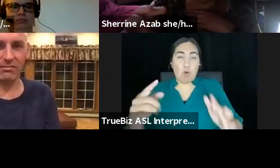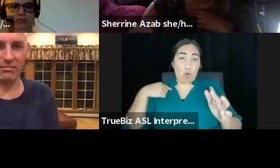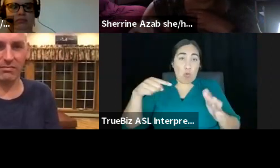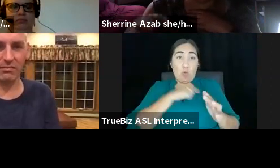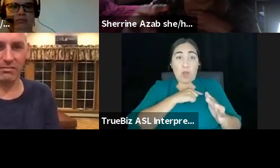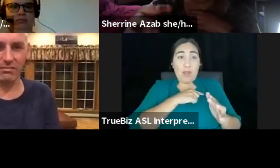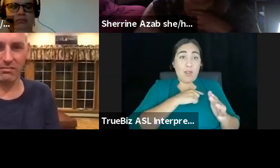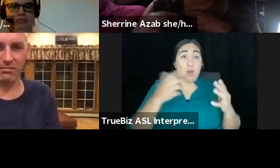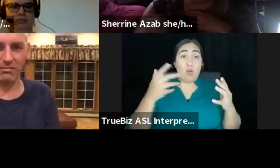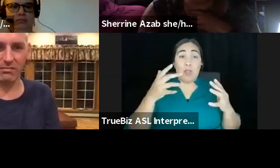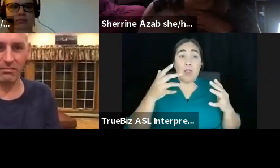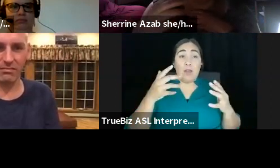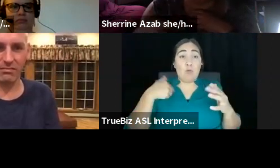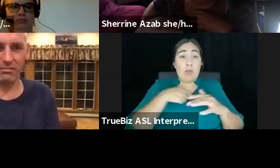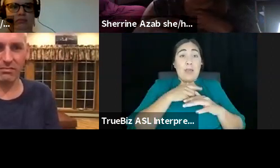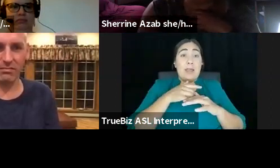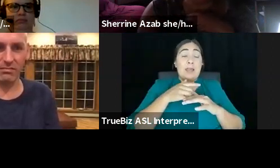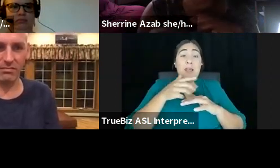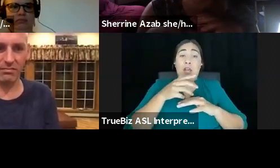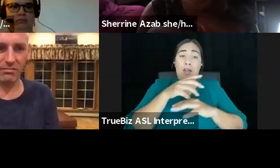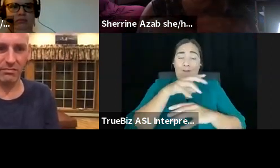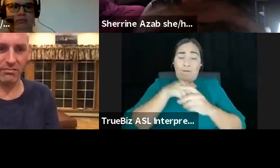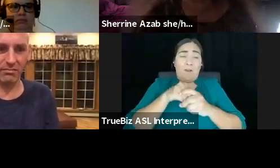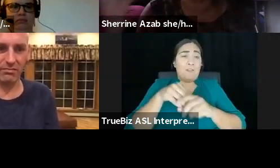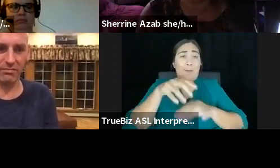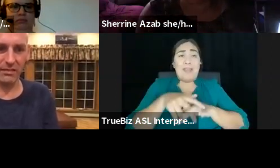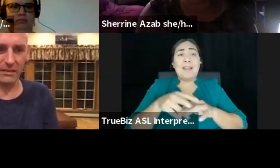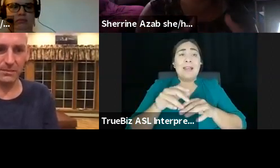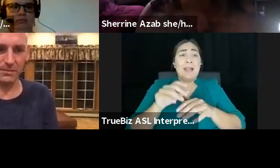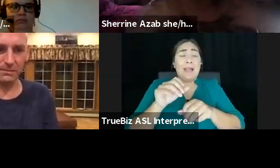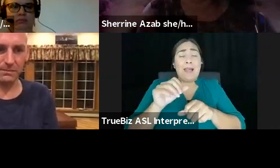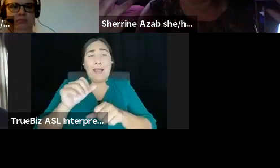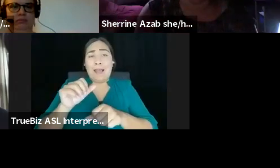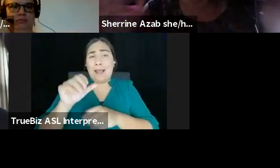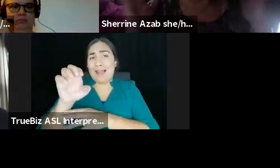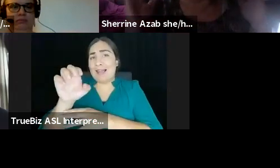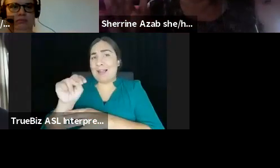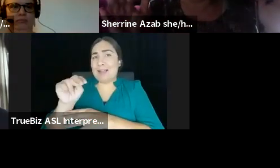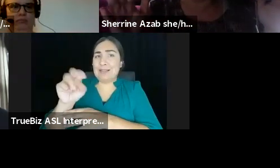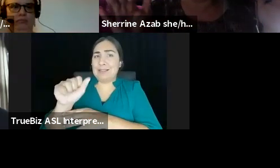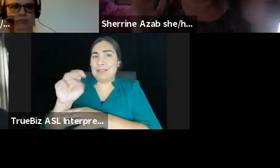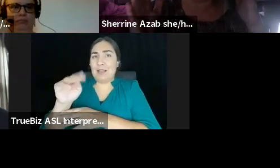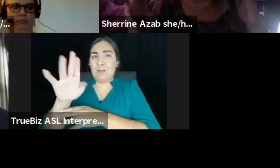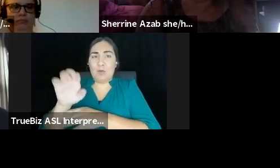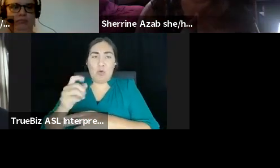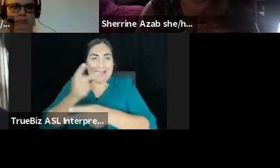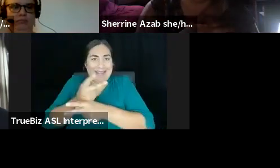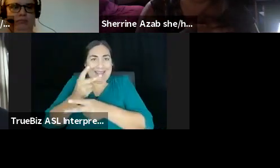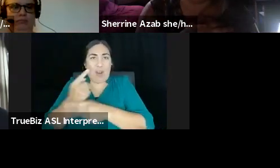ensemble care days into our rehearsal process where we like share sound baths and do like, we're like, that's like a, a part of our